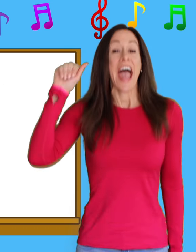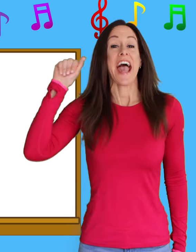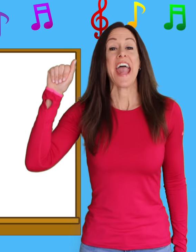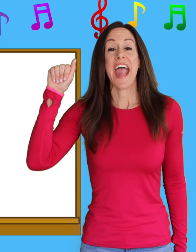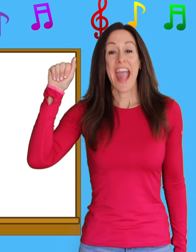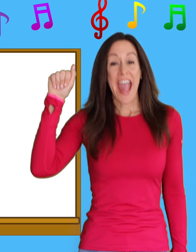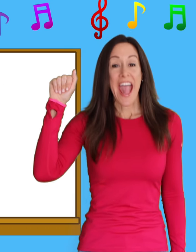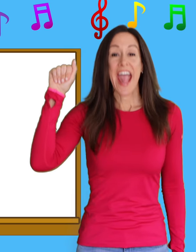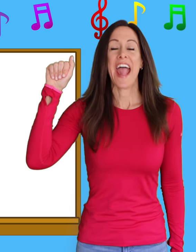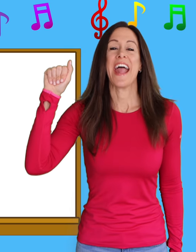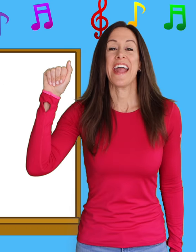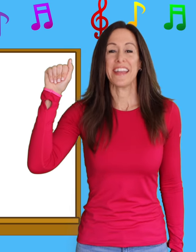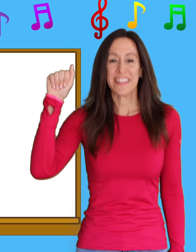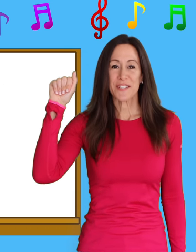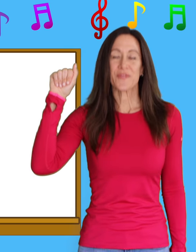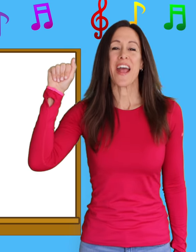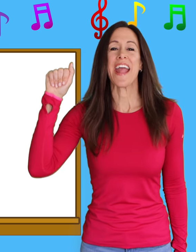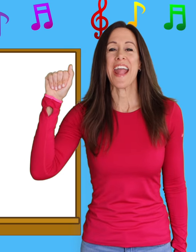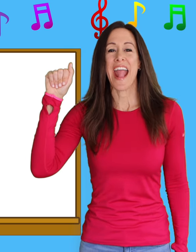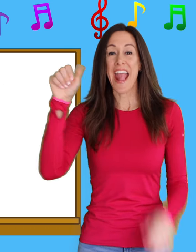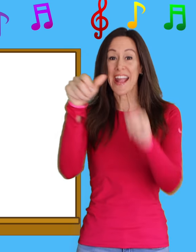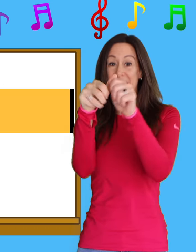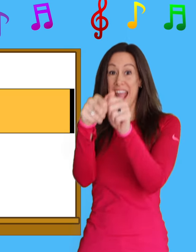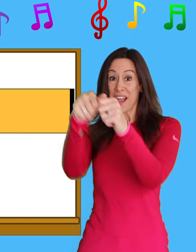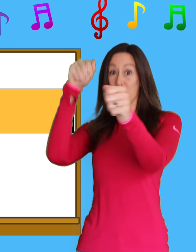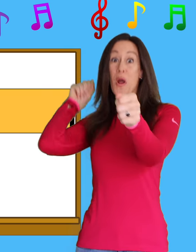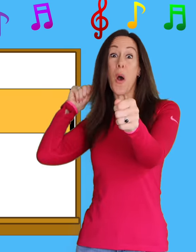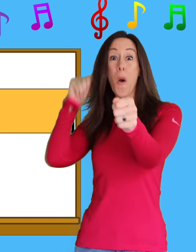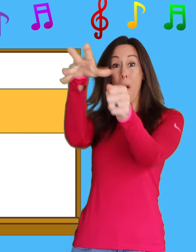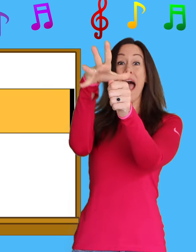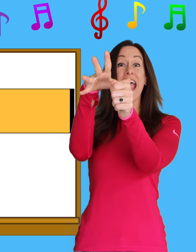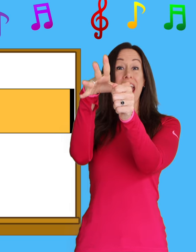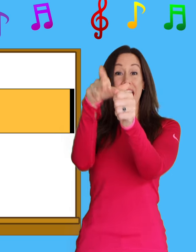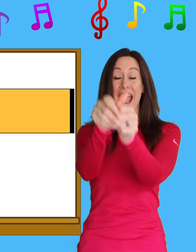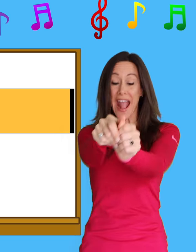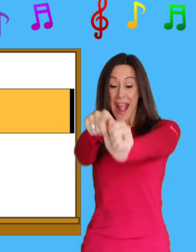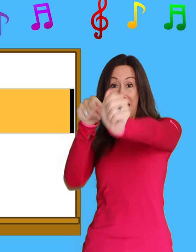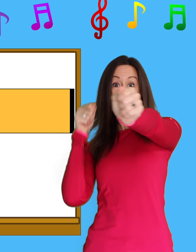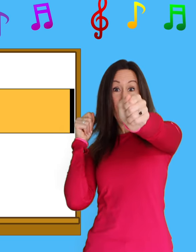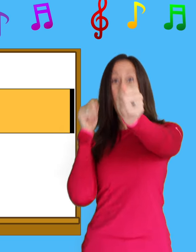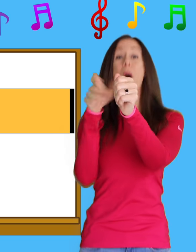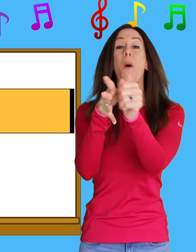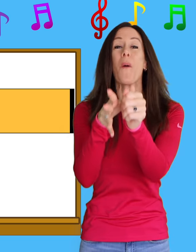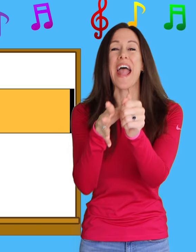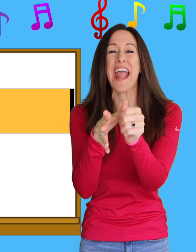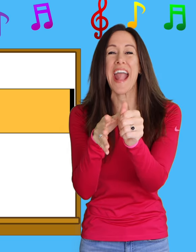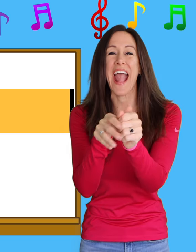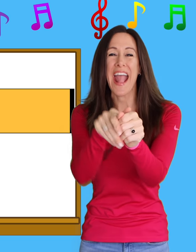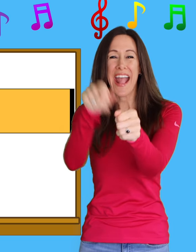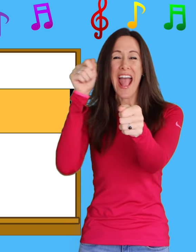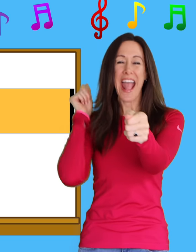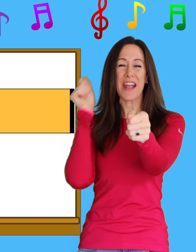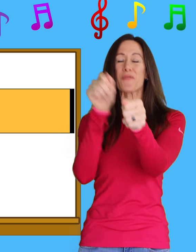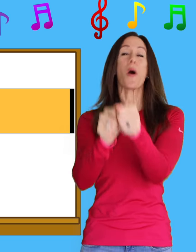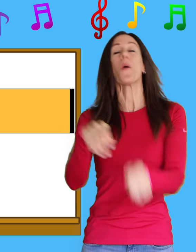A is for A-A arrow, A-A arrow, A-A arrow